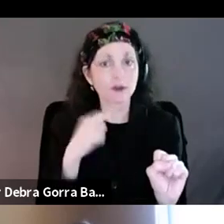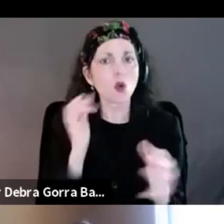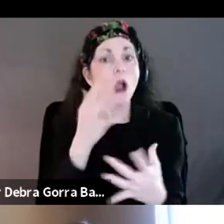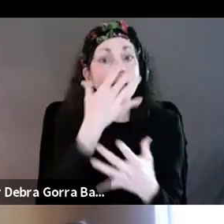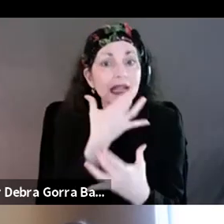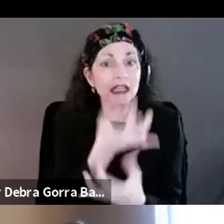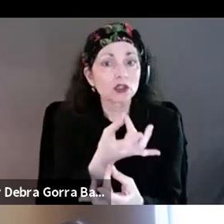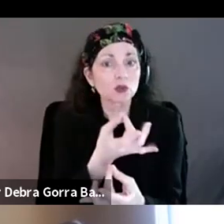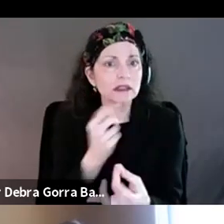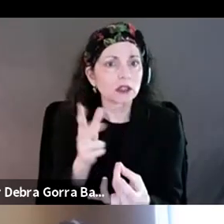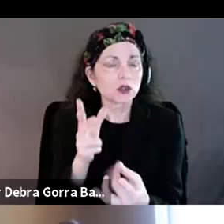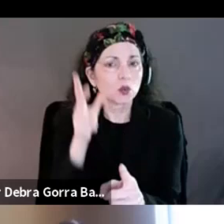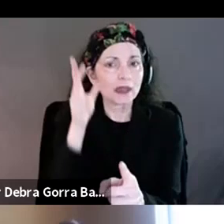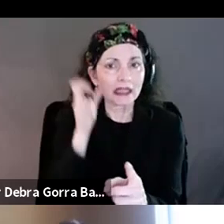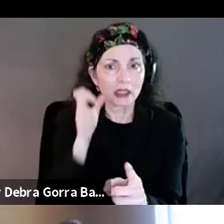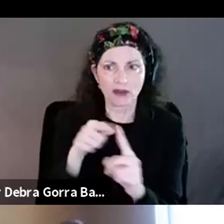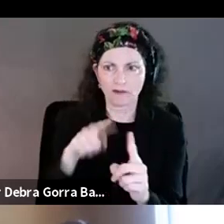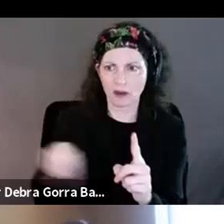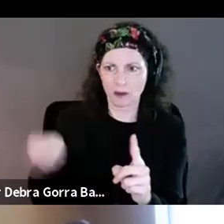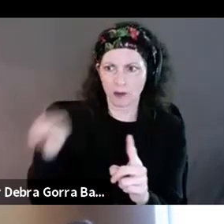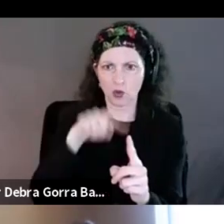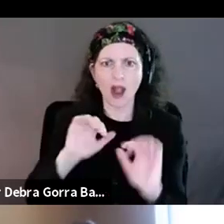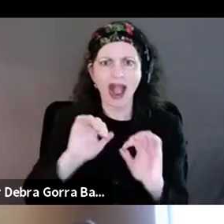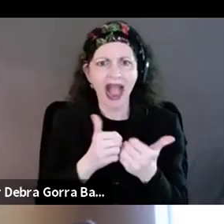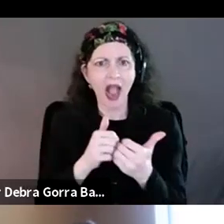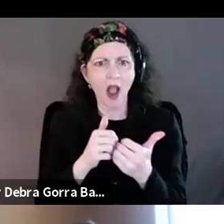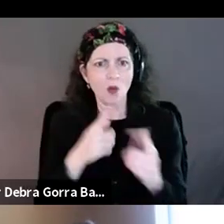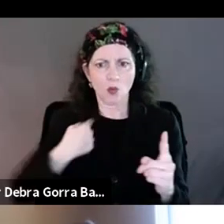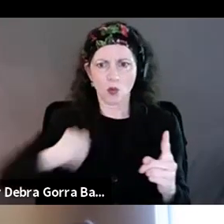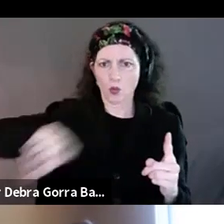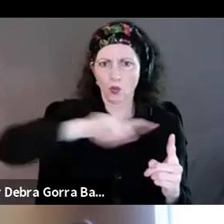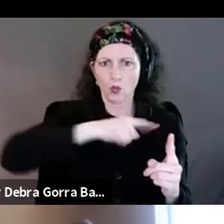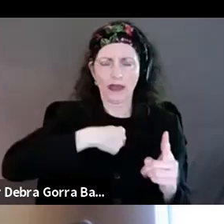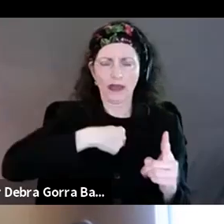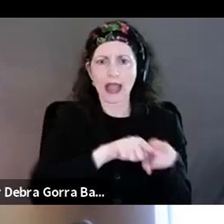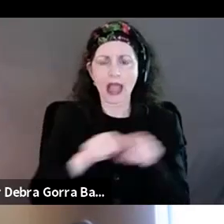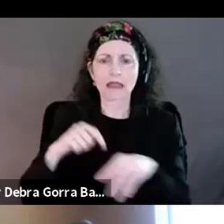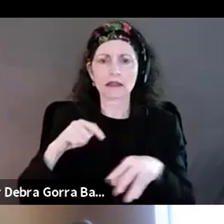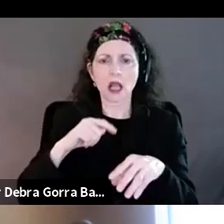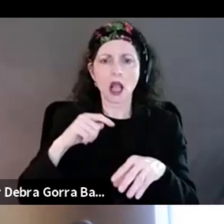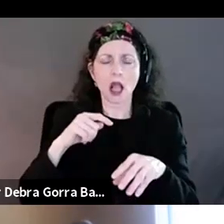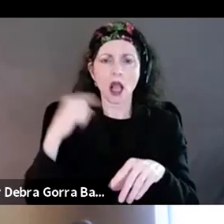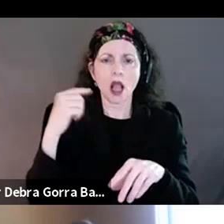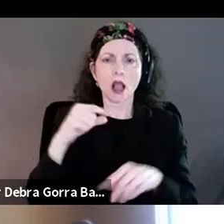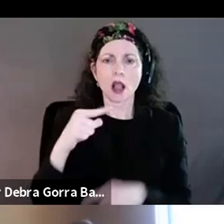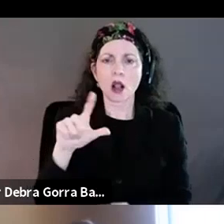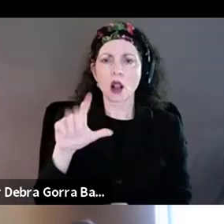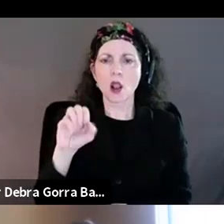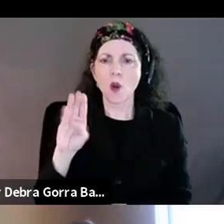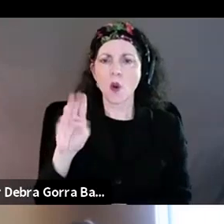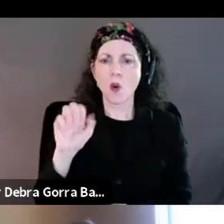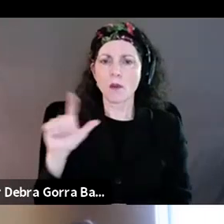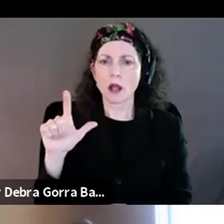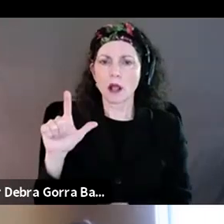from you, how do we, as a global community, really, lift up